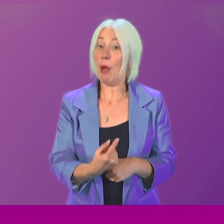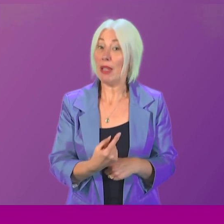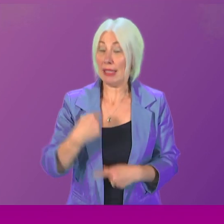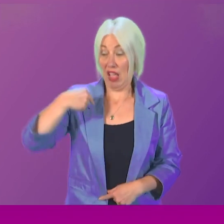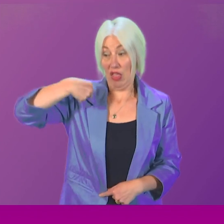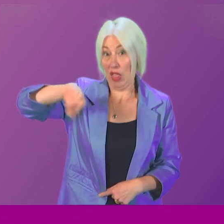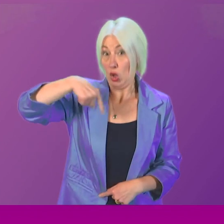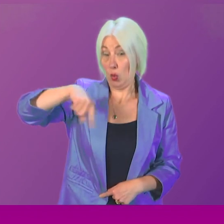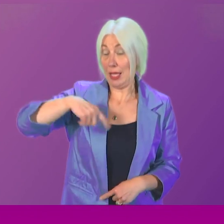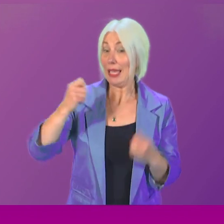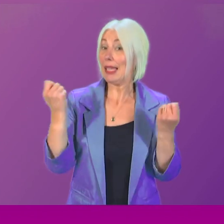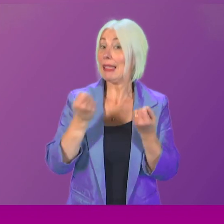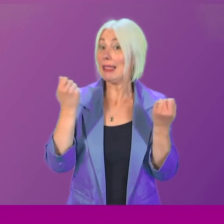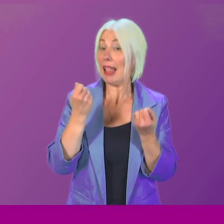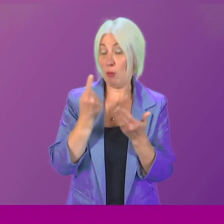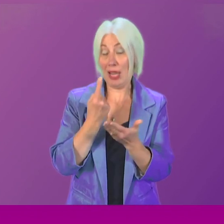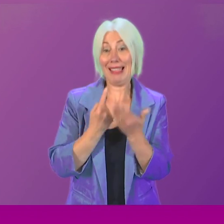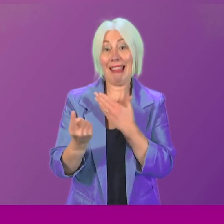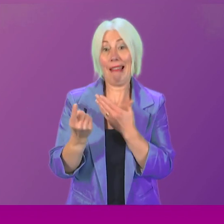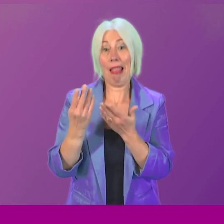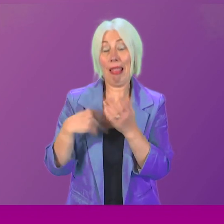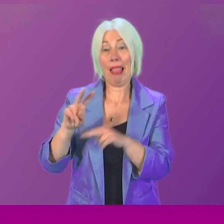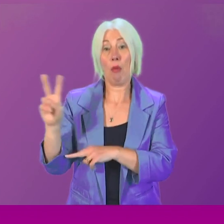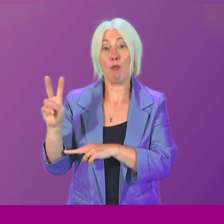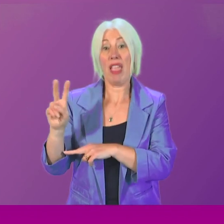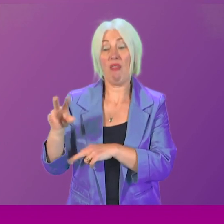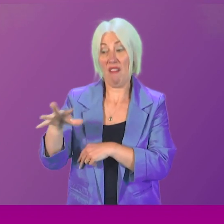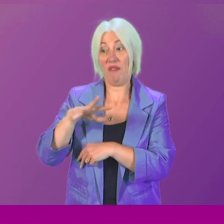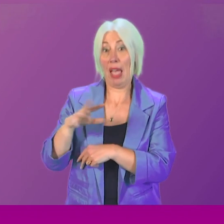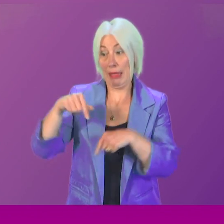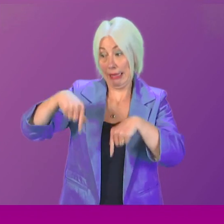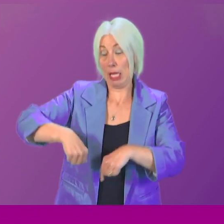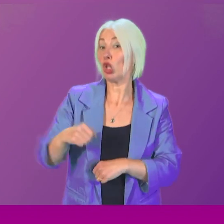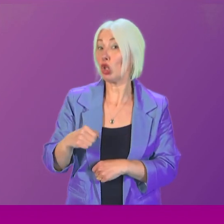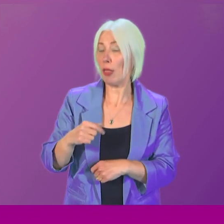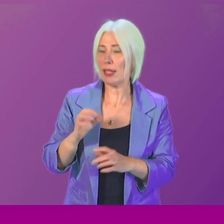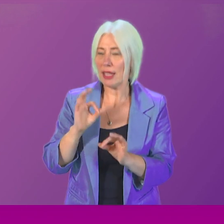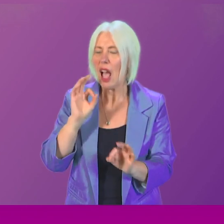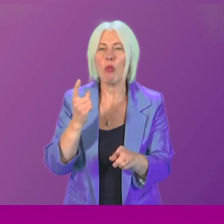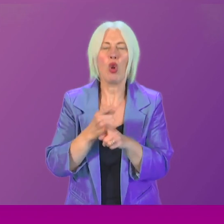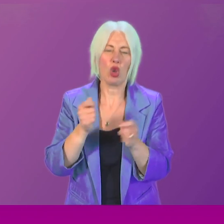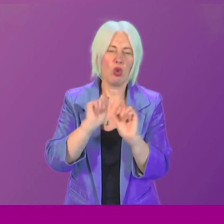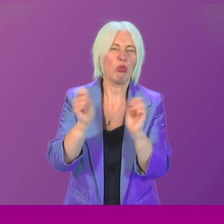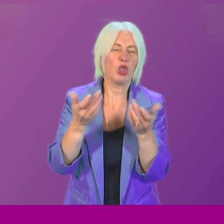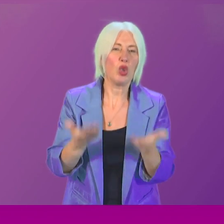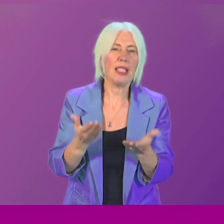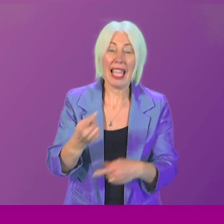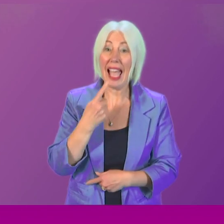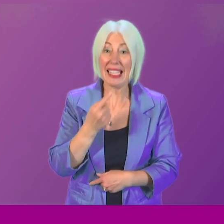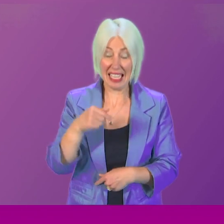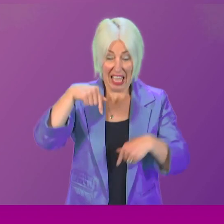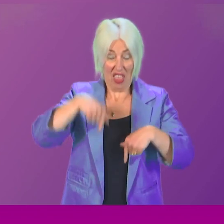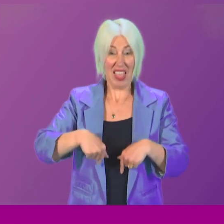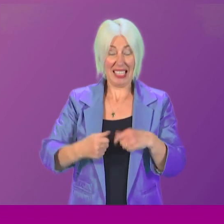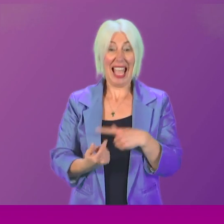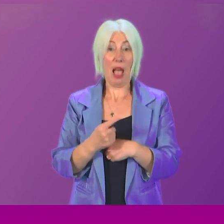week when we are celebrating single parent families in Scotland. And when I was speaking to some media today, I said this happened because women did not have